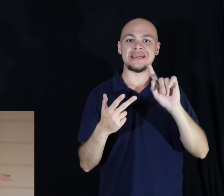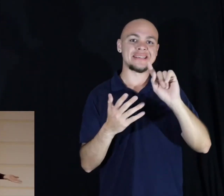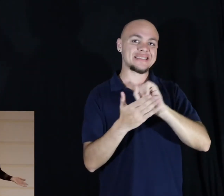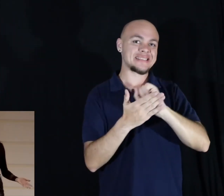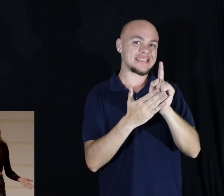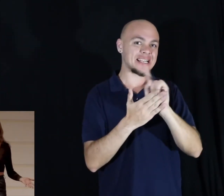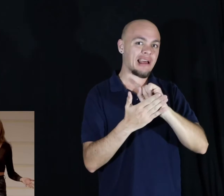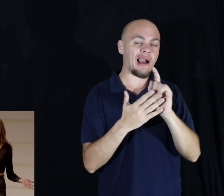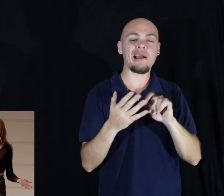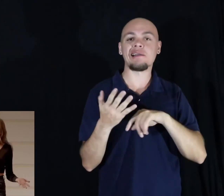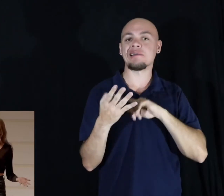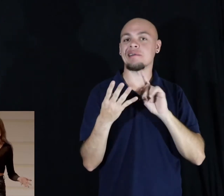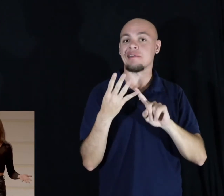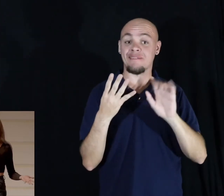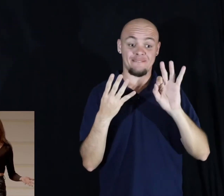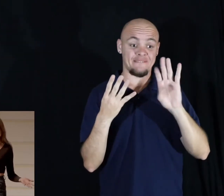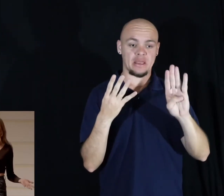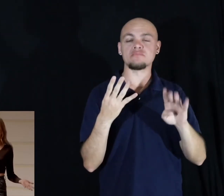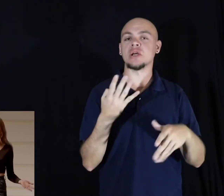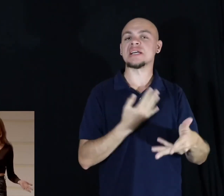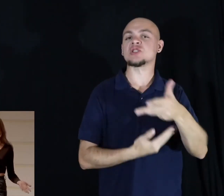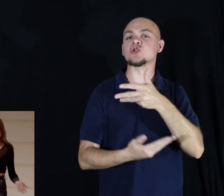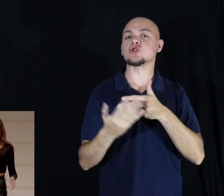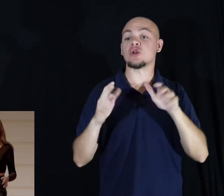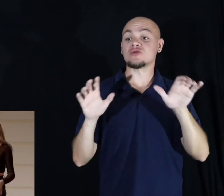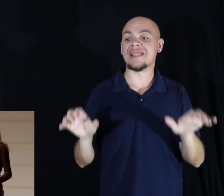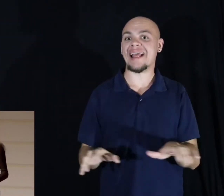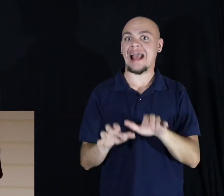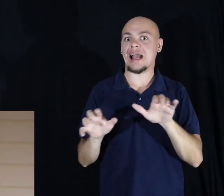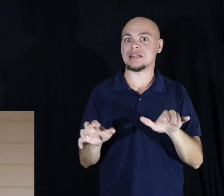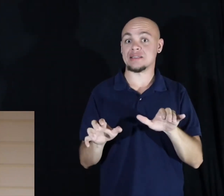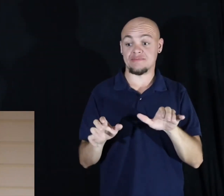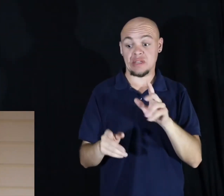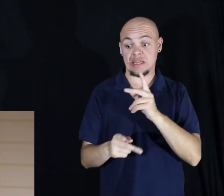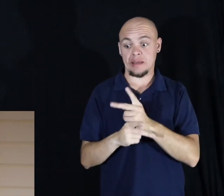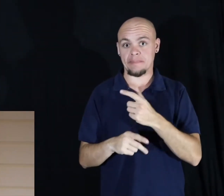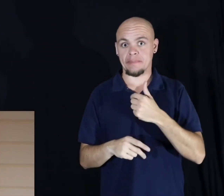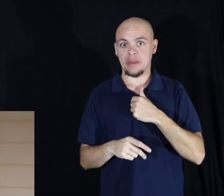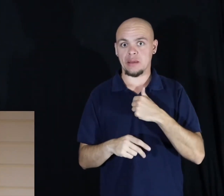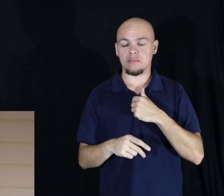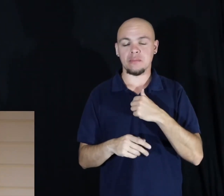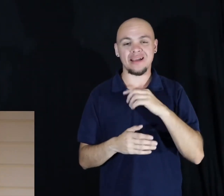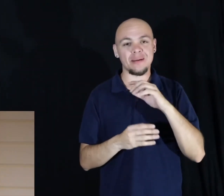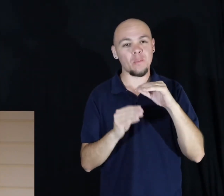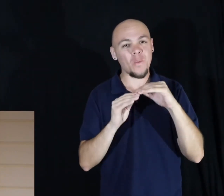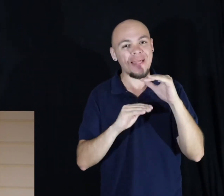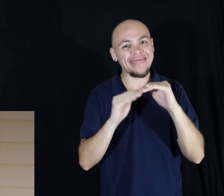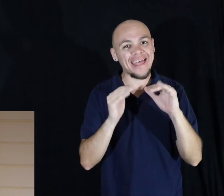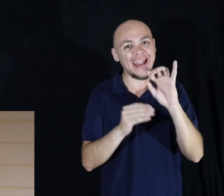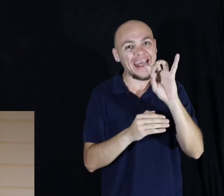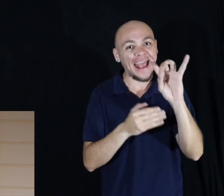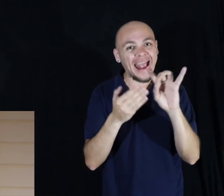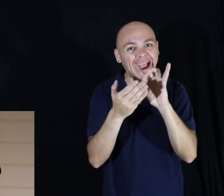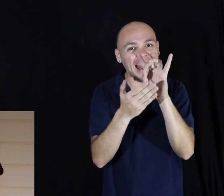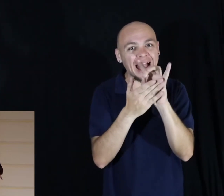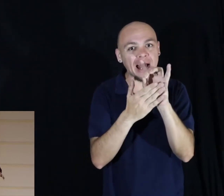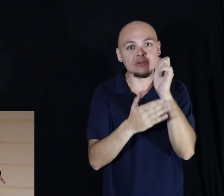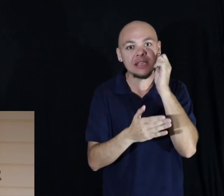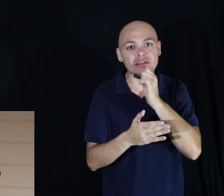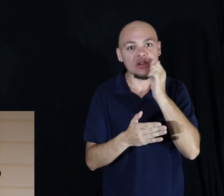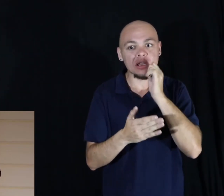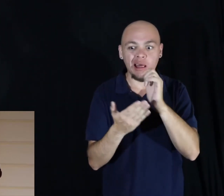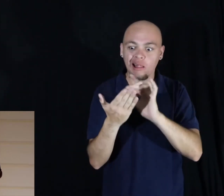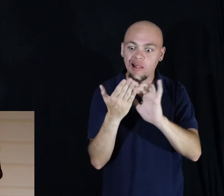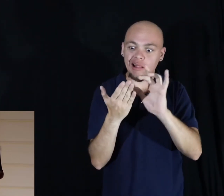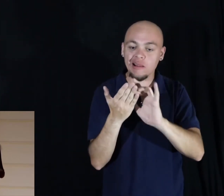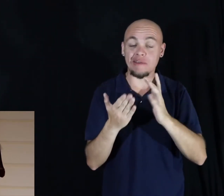on the one hand, helped keep me socially active. However, consuming more than eight hours of my day, the time is stored